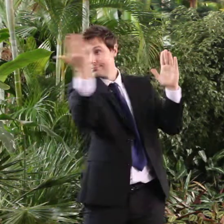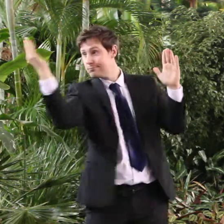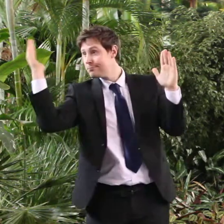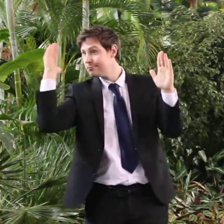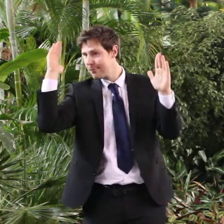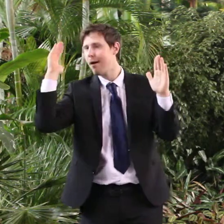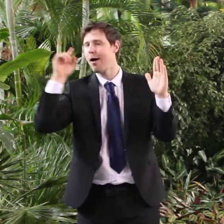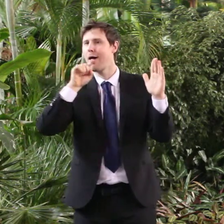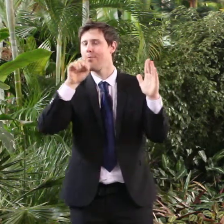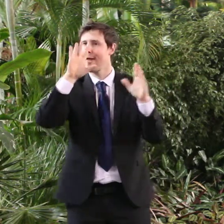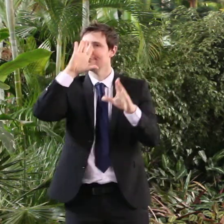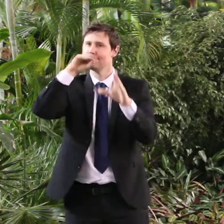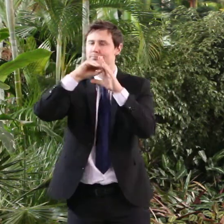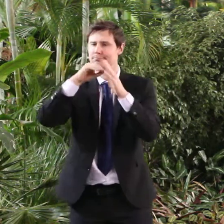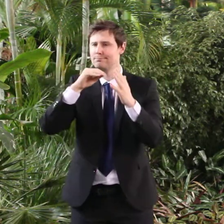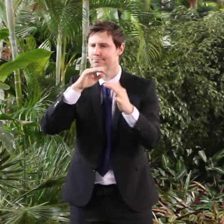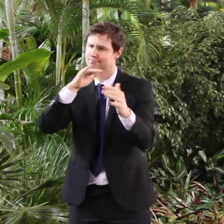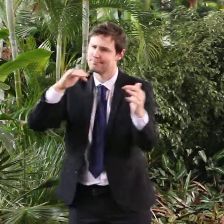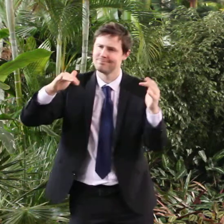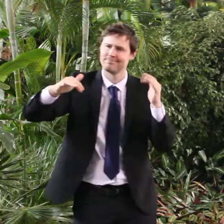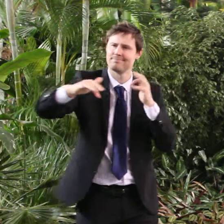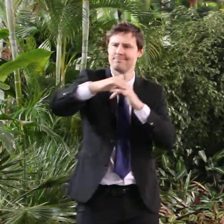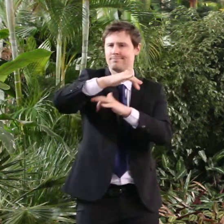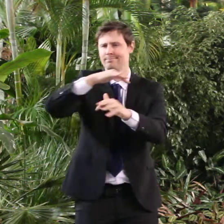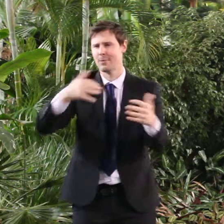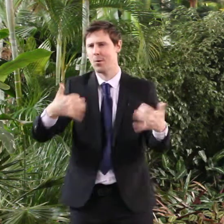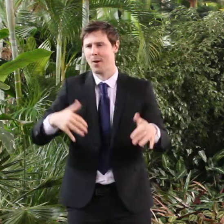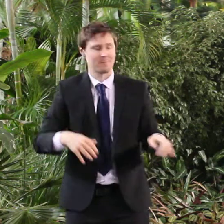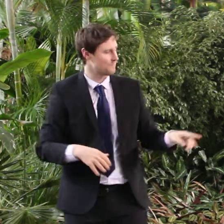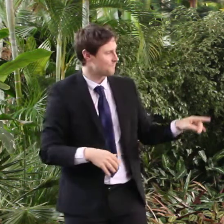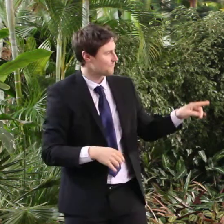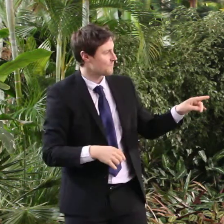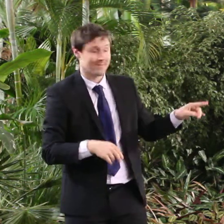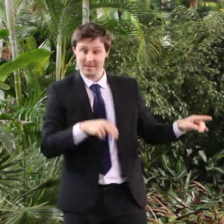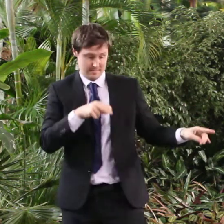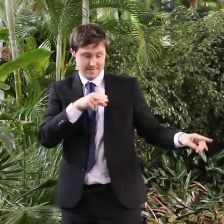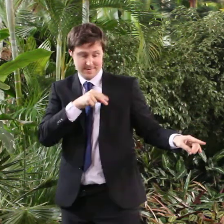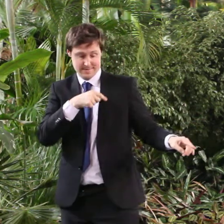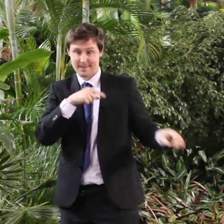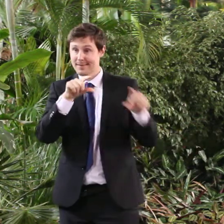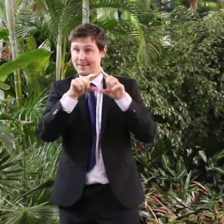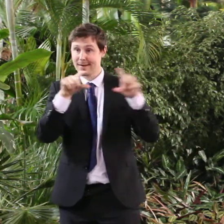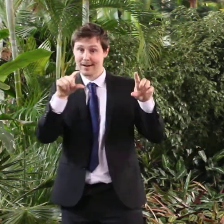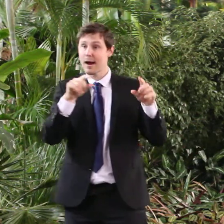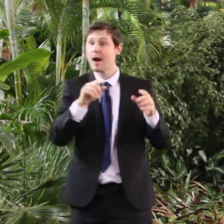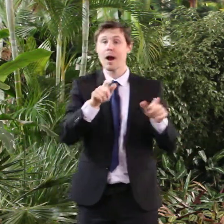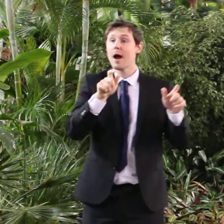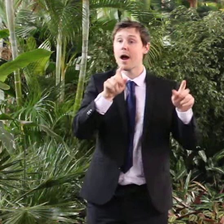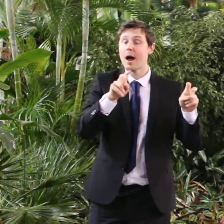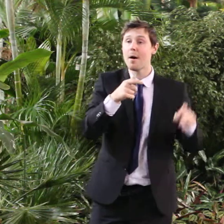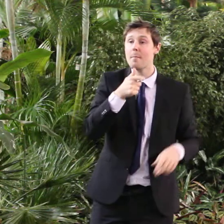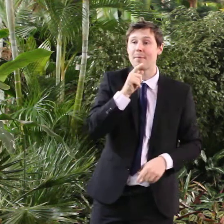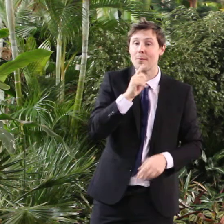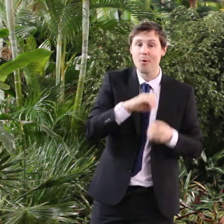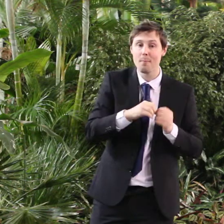mood of the city at the time. My badge says people make Glasgow and by golly